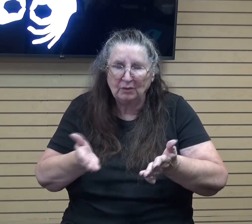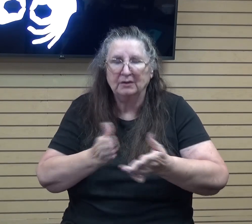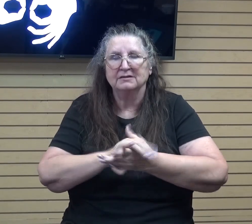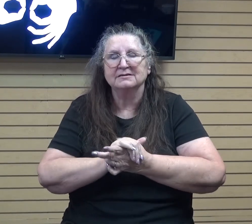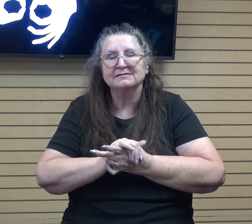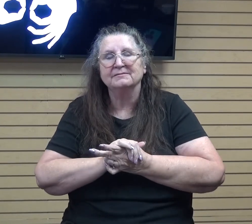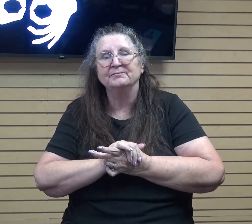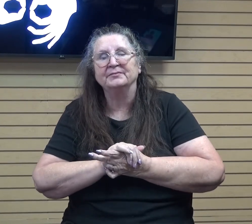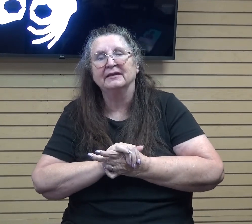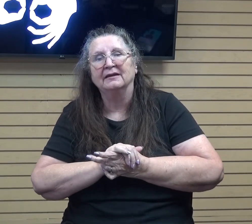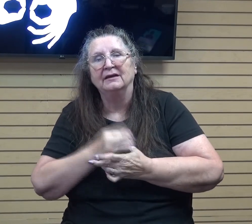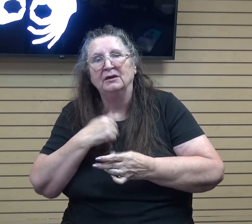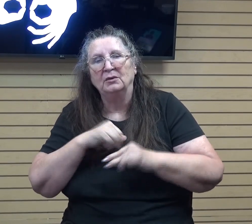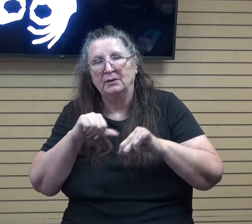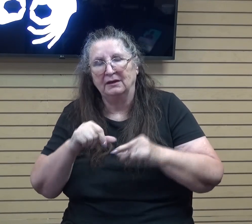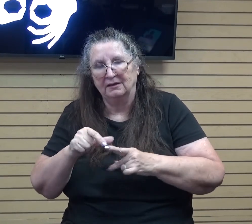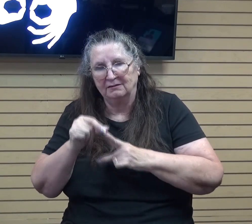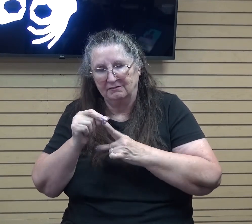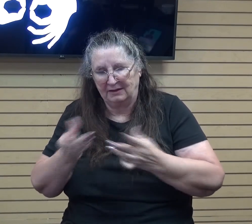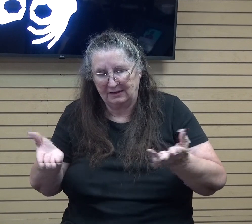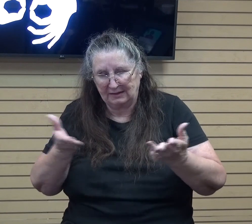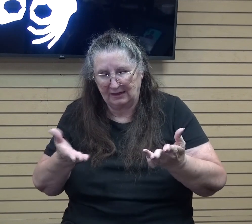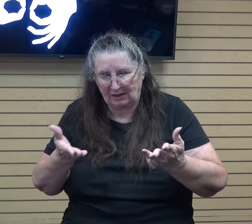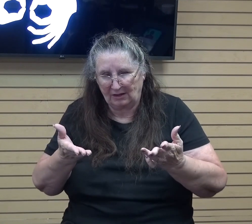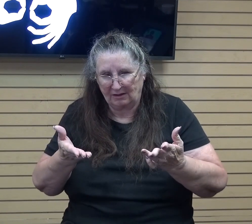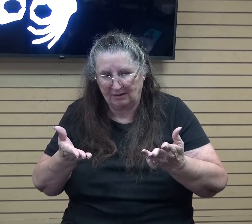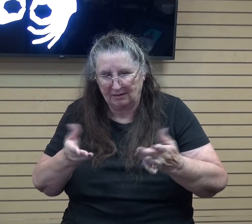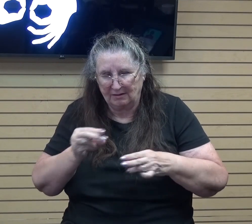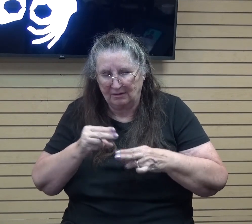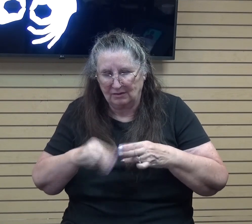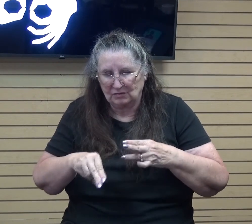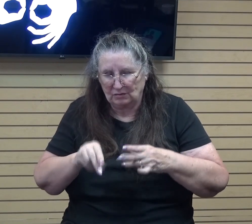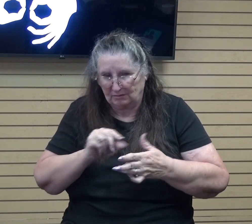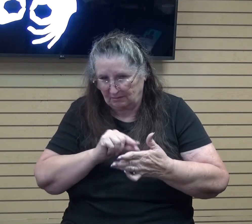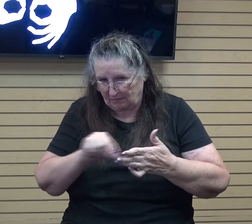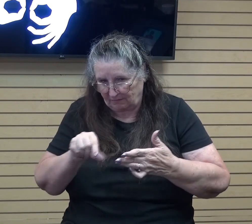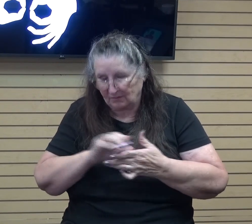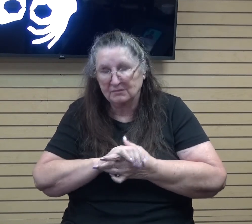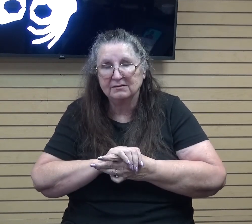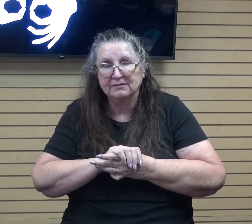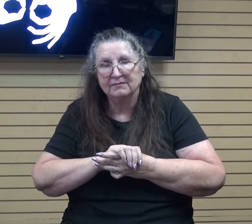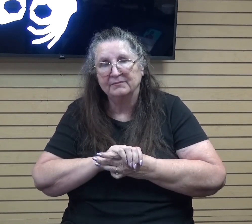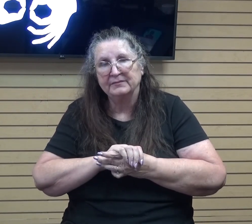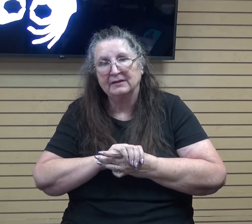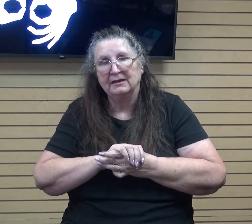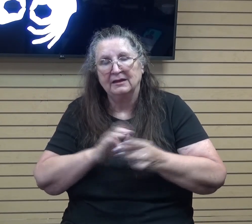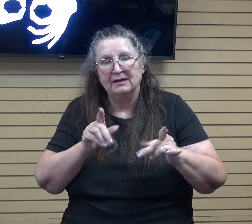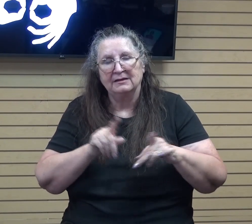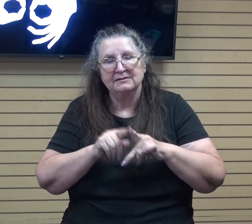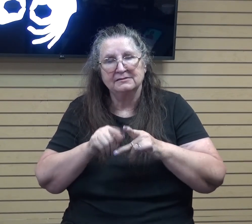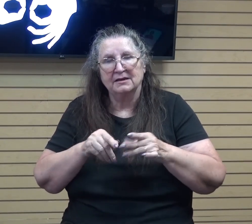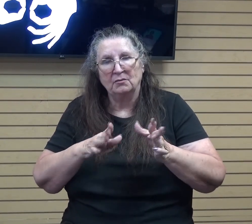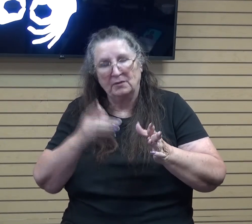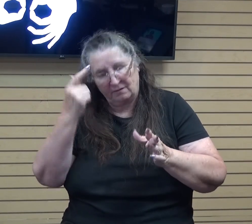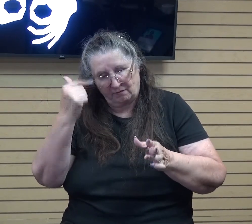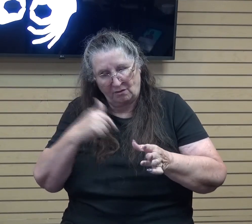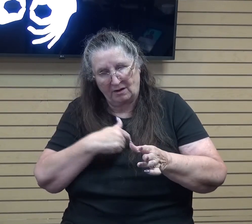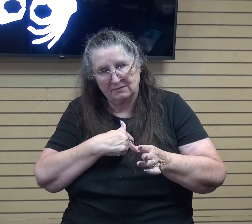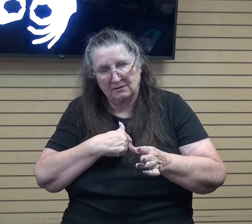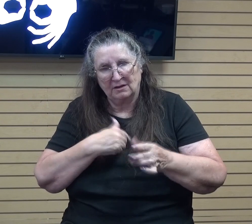that we can find here in just this short little verse. In that same way, for us, we can have that same